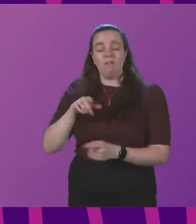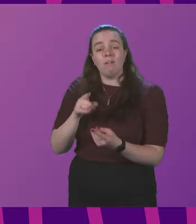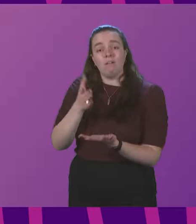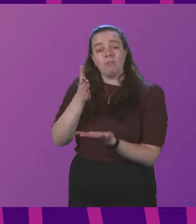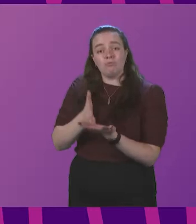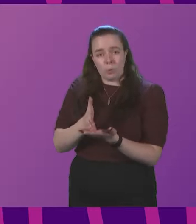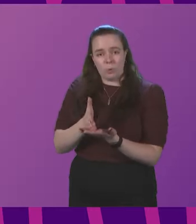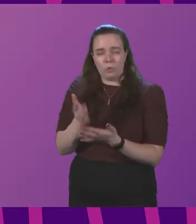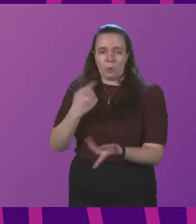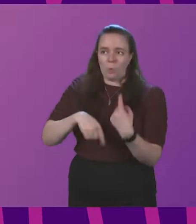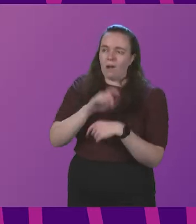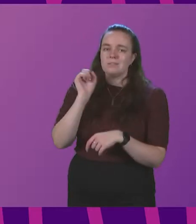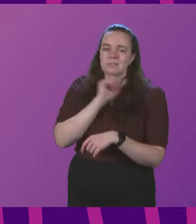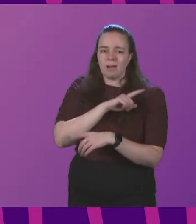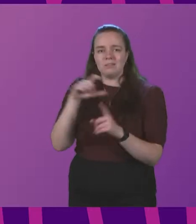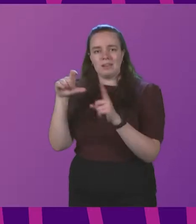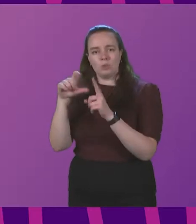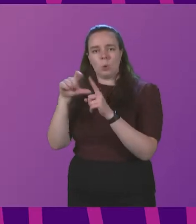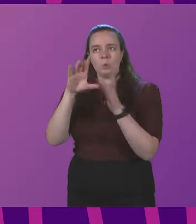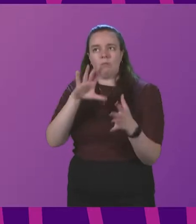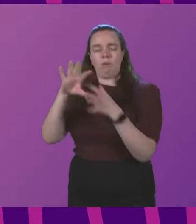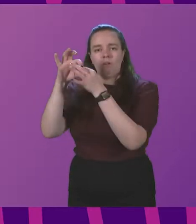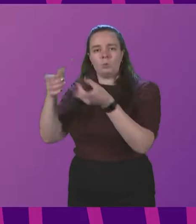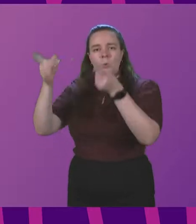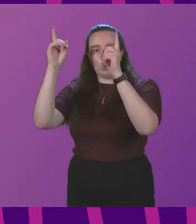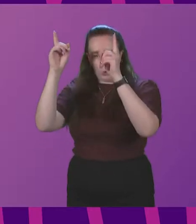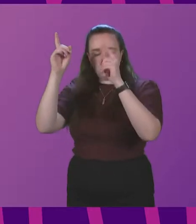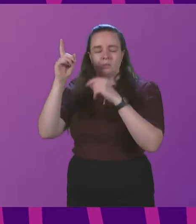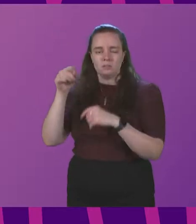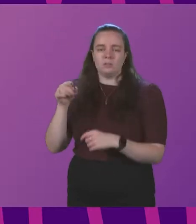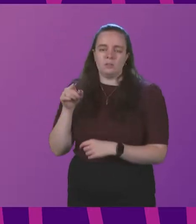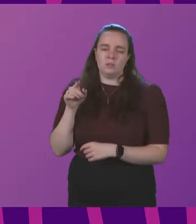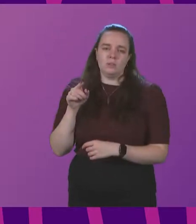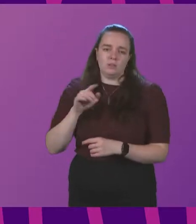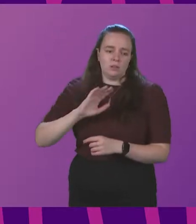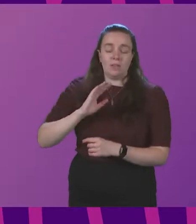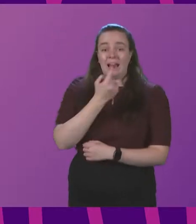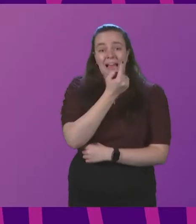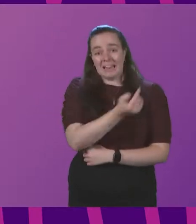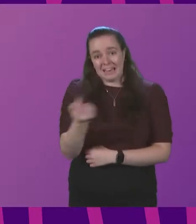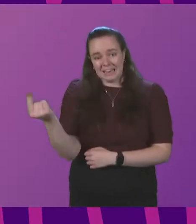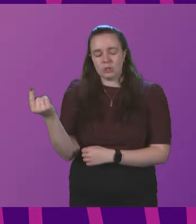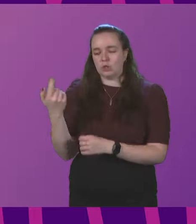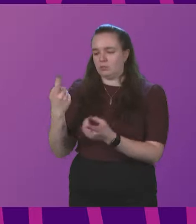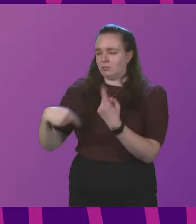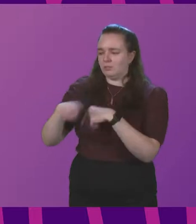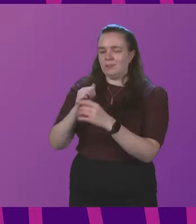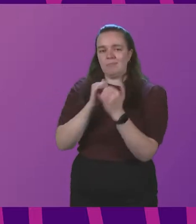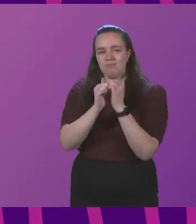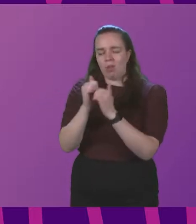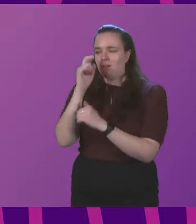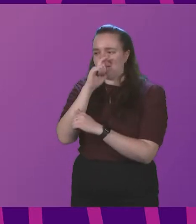that we are sons and daughters unto God lies the beauty that each of us are brothers and sisters.